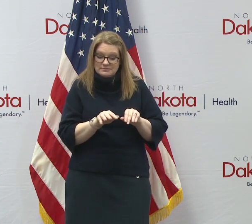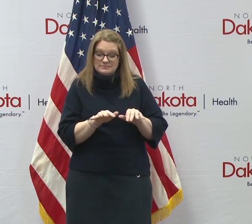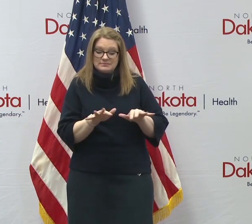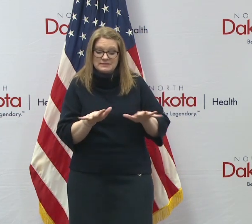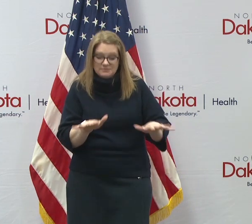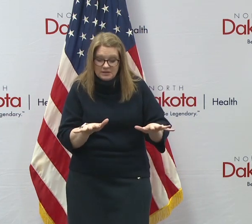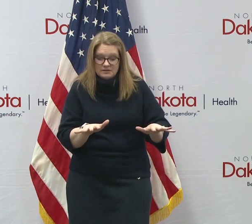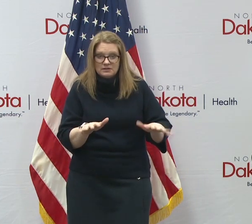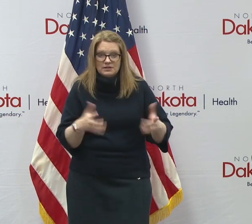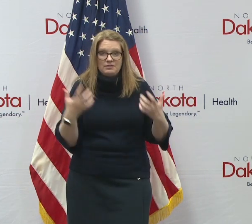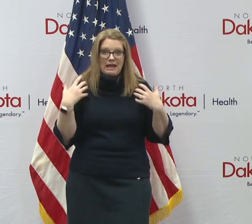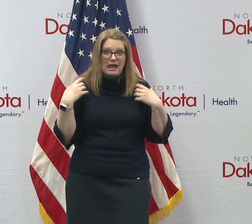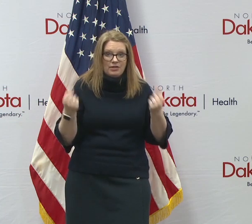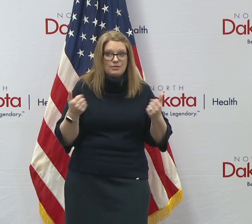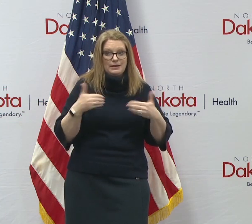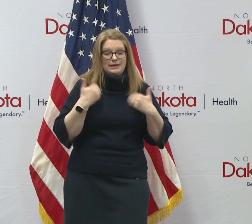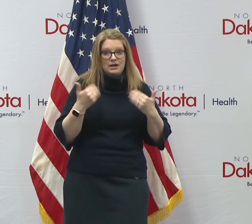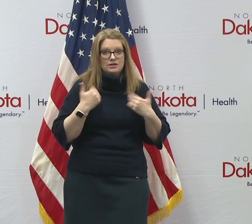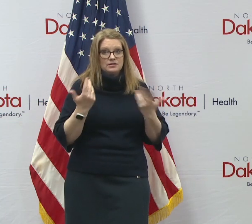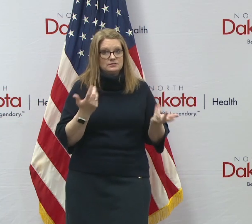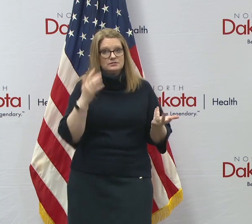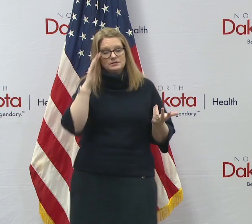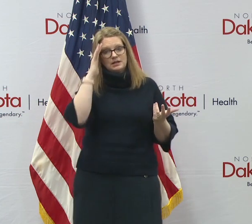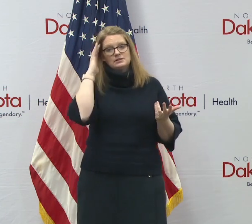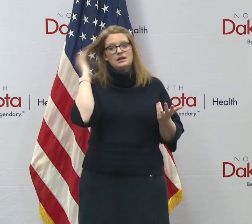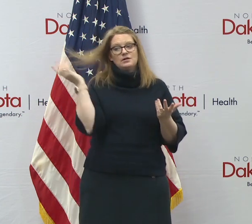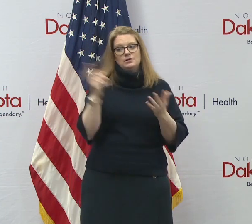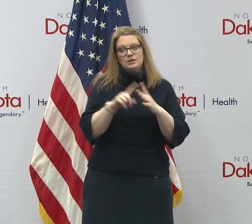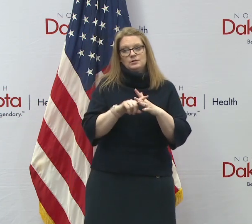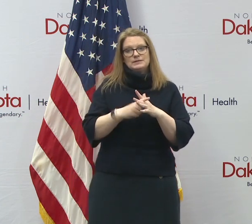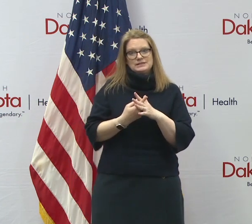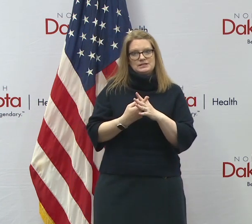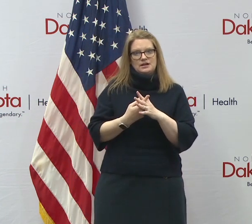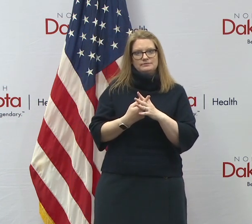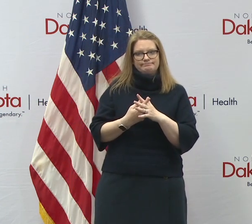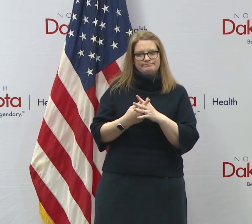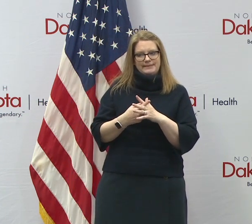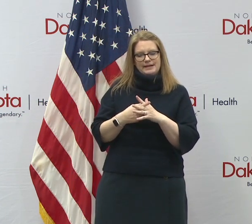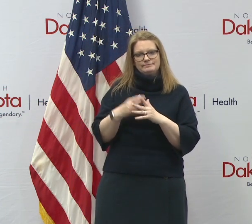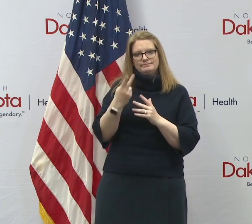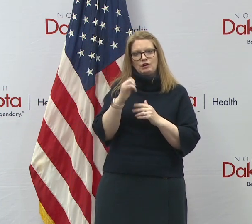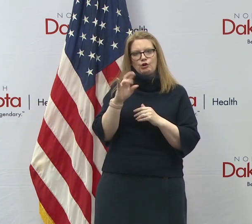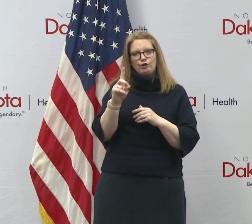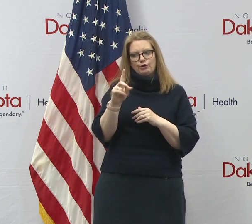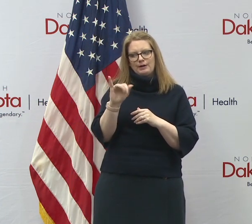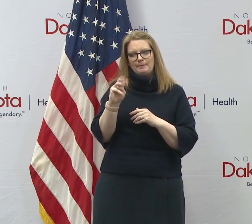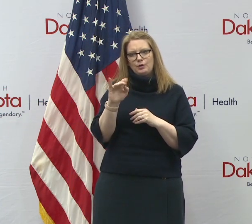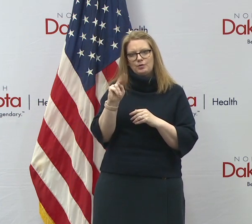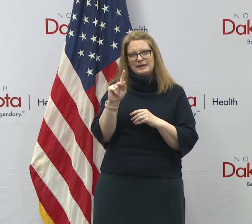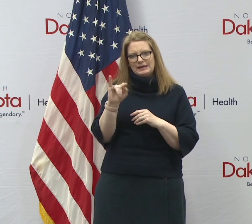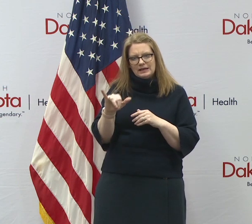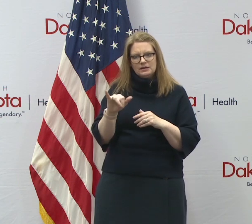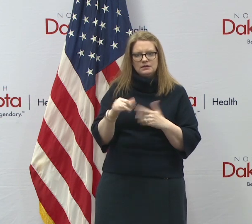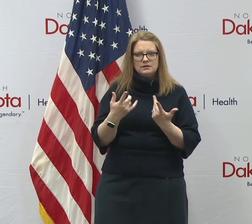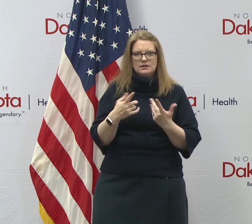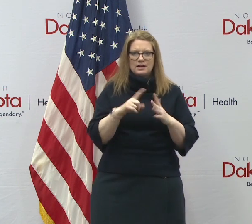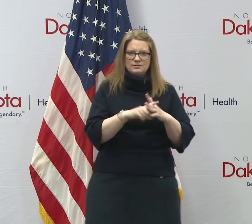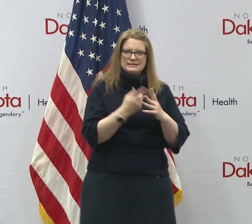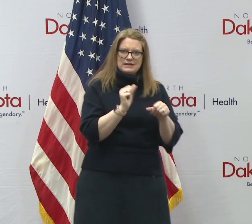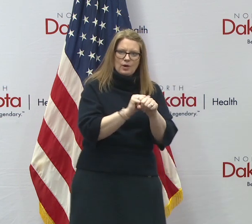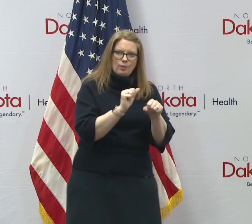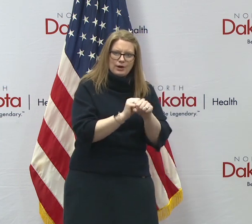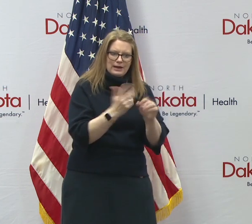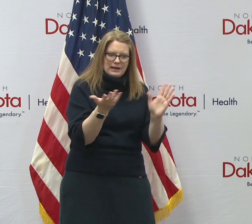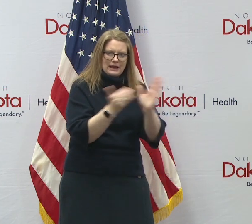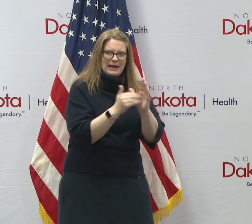among healthier, younger, whatever, that's again, how you start building up some herd immunity. And that is one of the people say, well, how do you get back to work on this? Part of the way you get